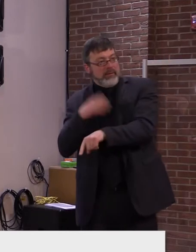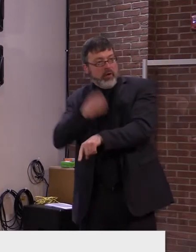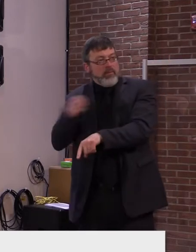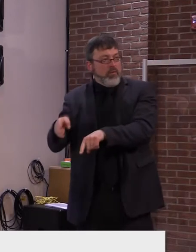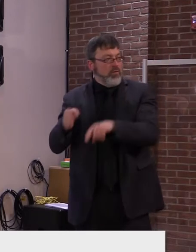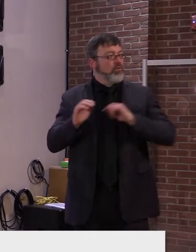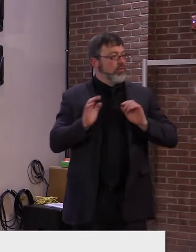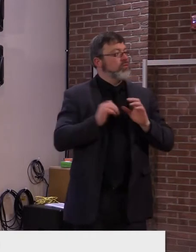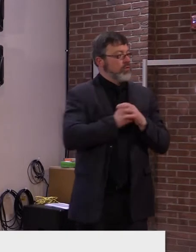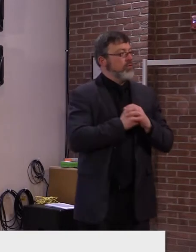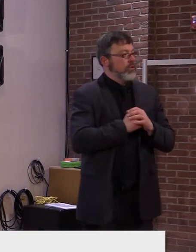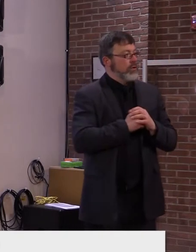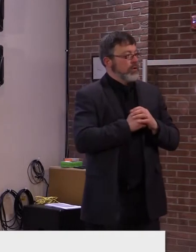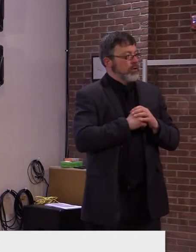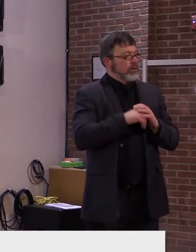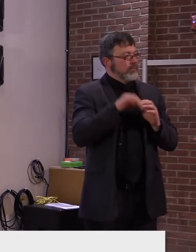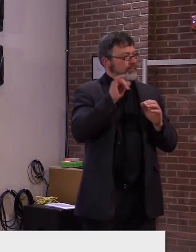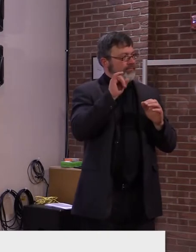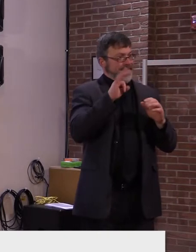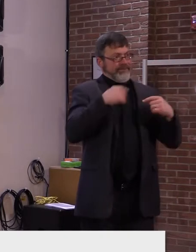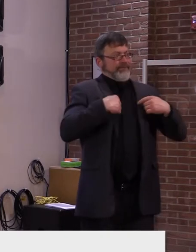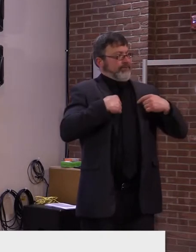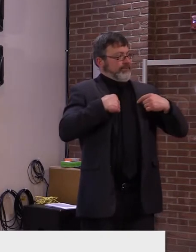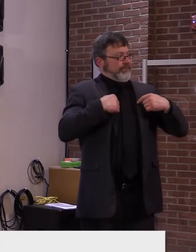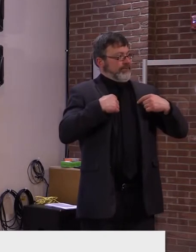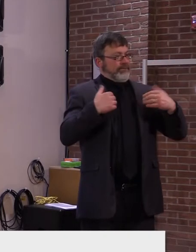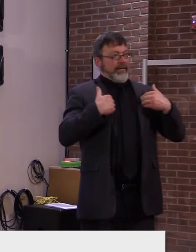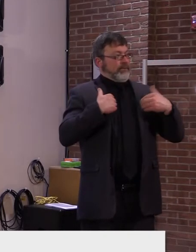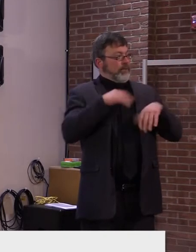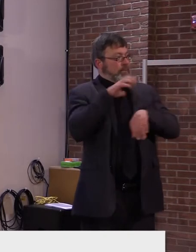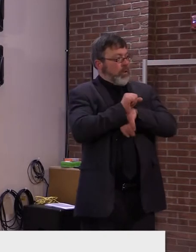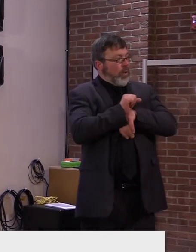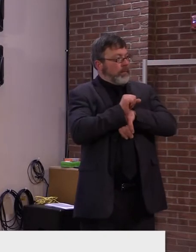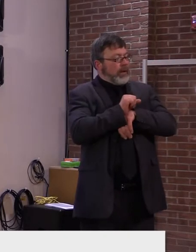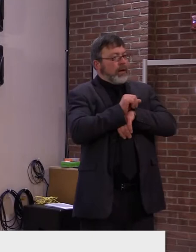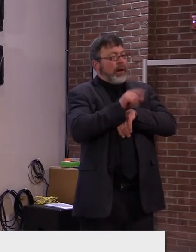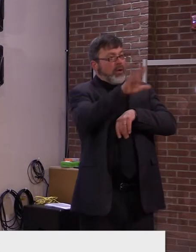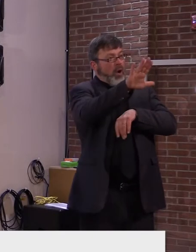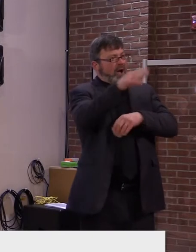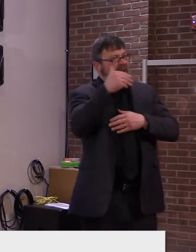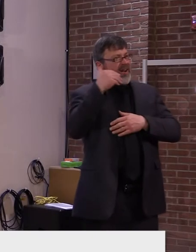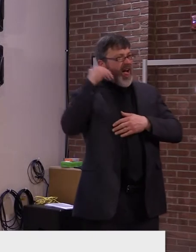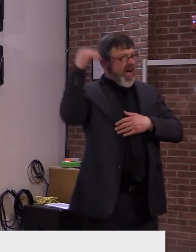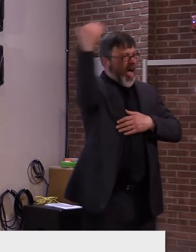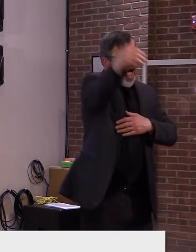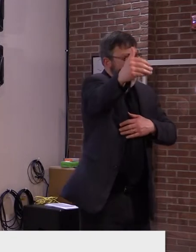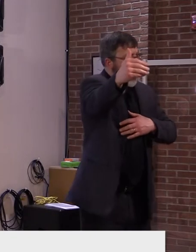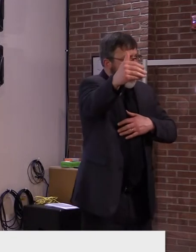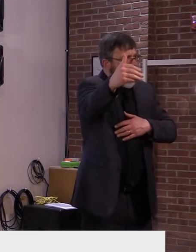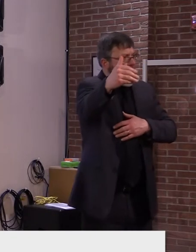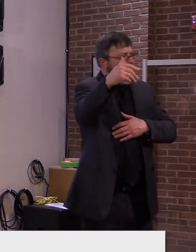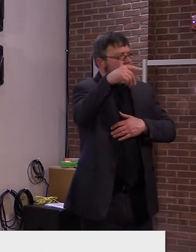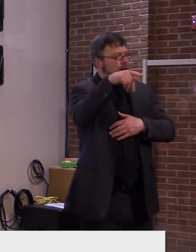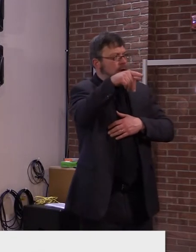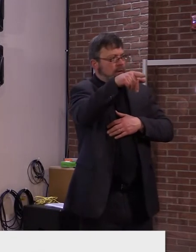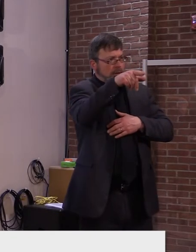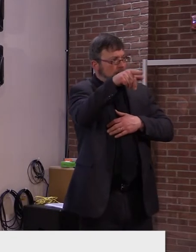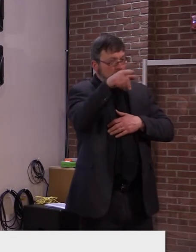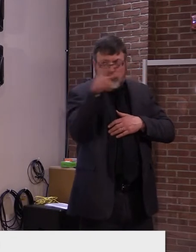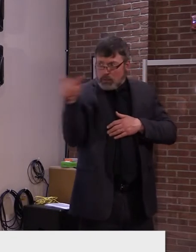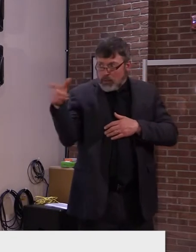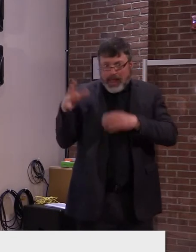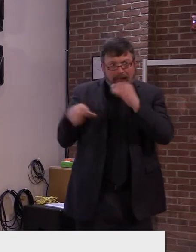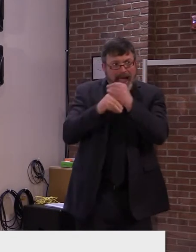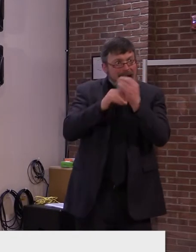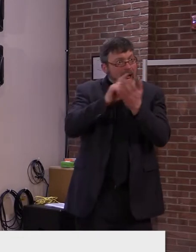sooner, please call our call center at 855-722-7878.